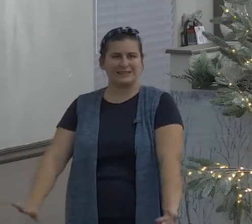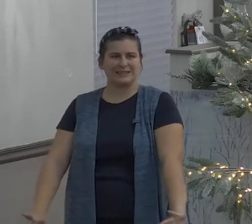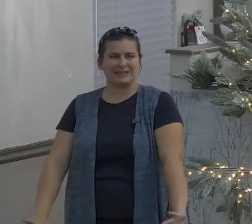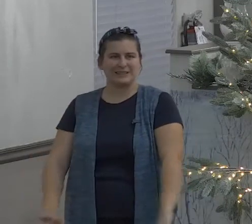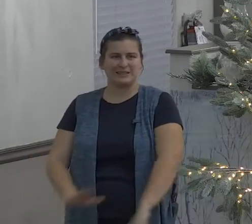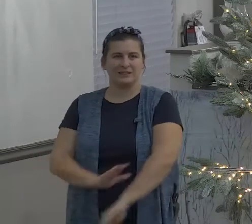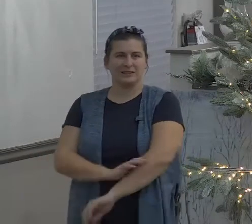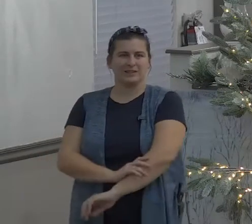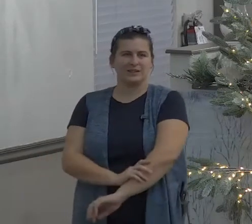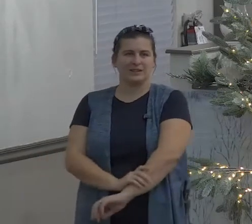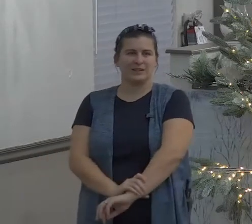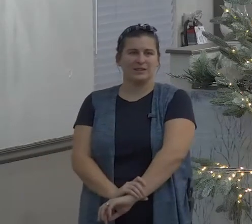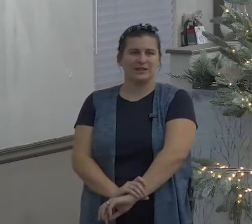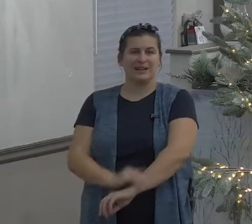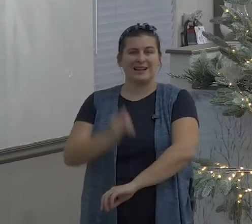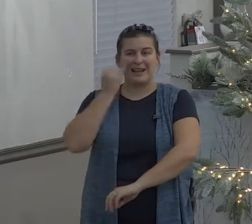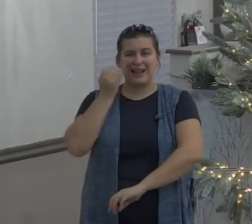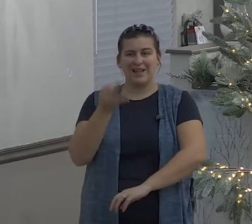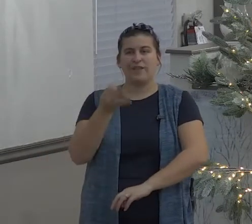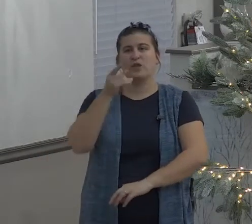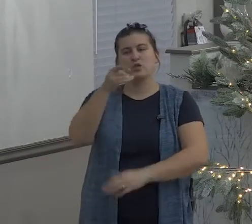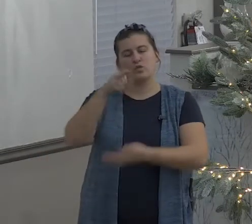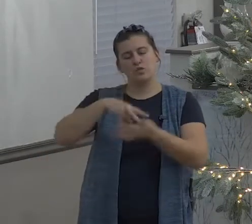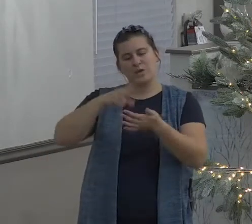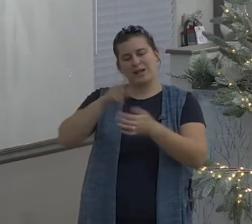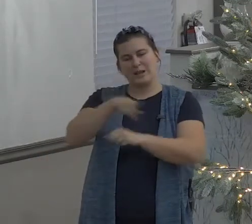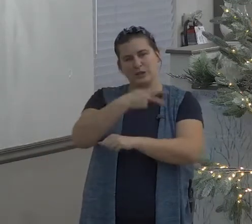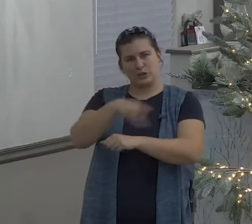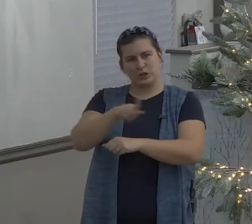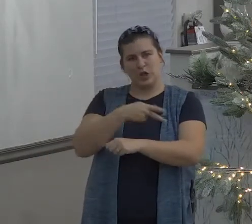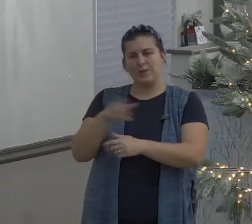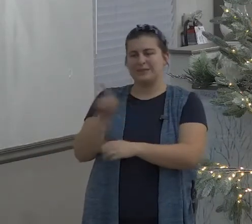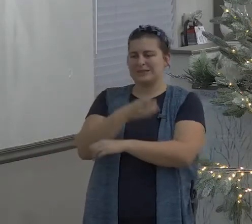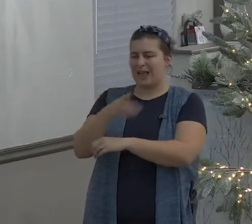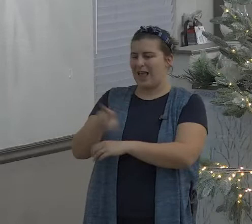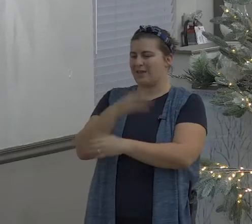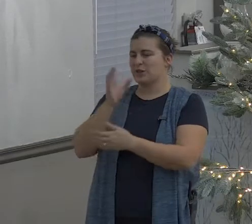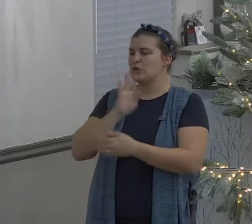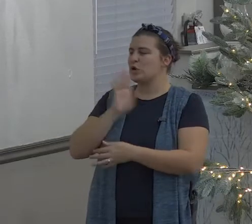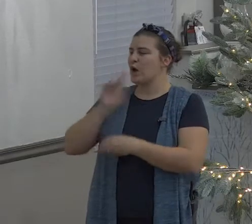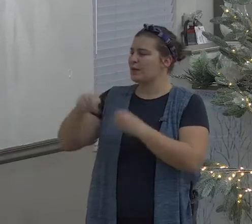eat as if everything was in perfect peace